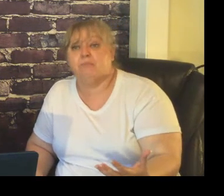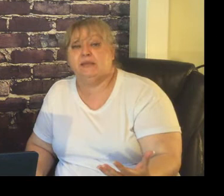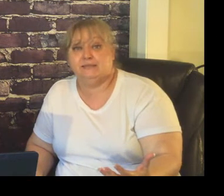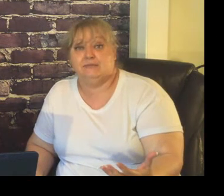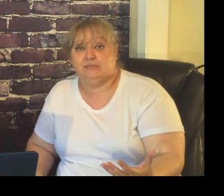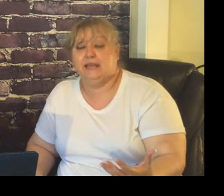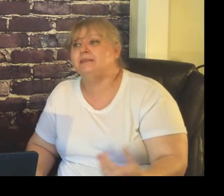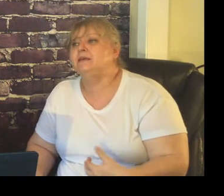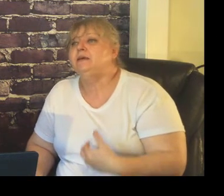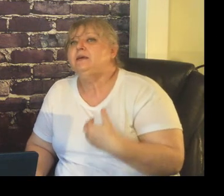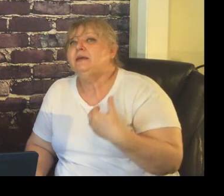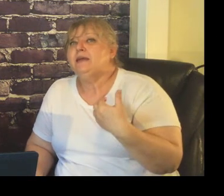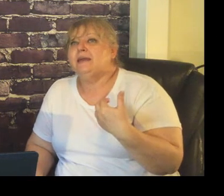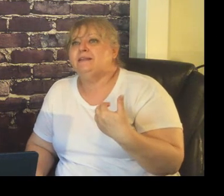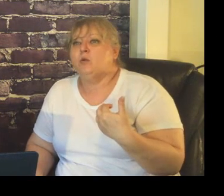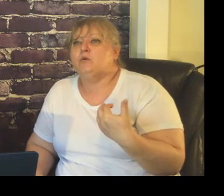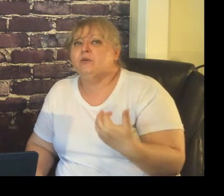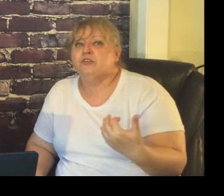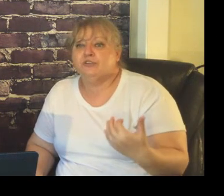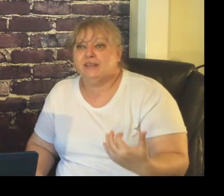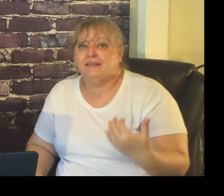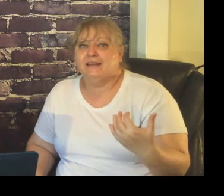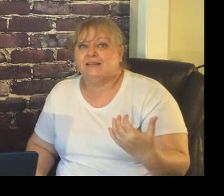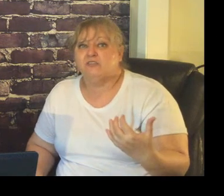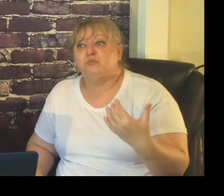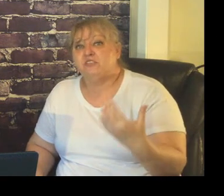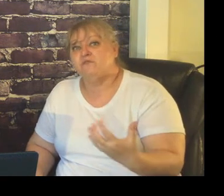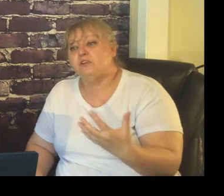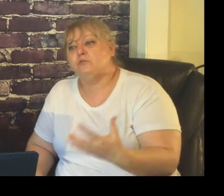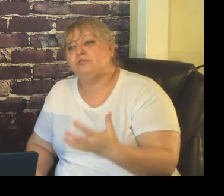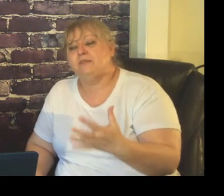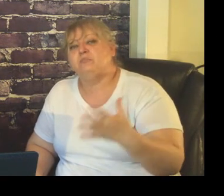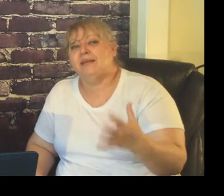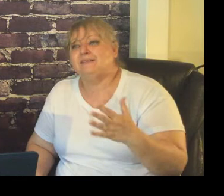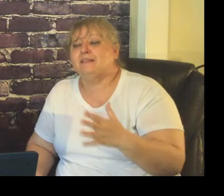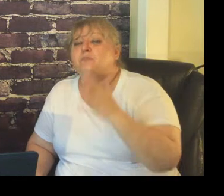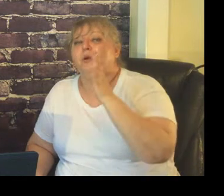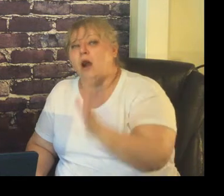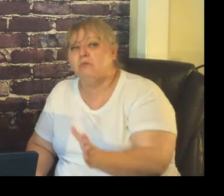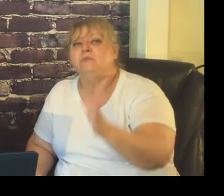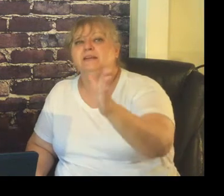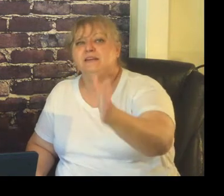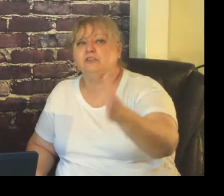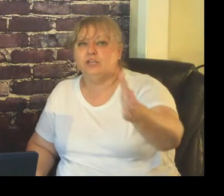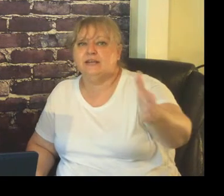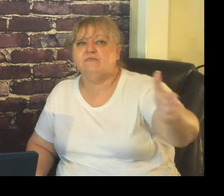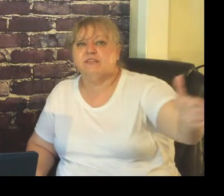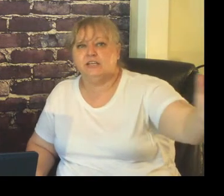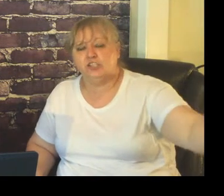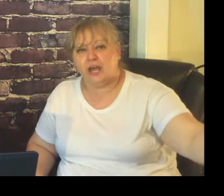is some days and they will understand that there are specific rules in place that probably are not good enough for their child